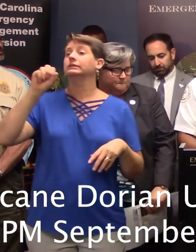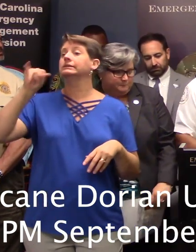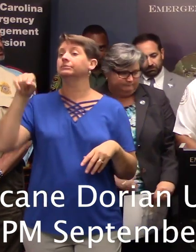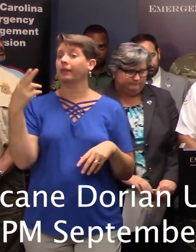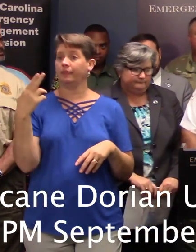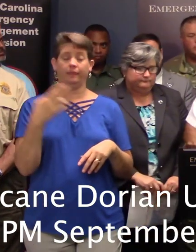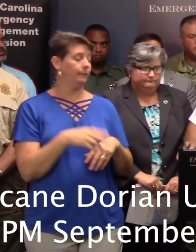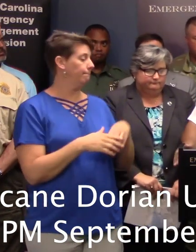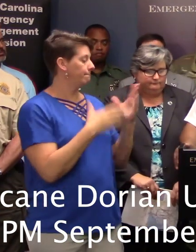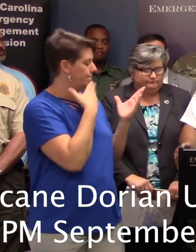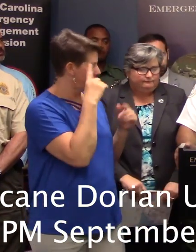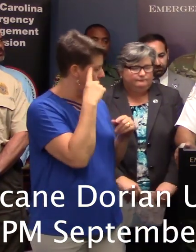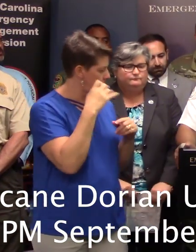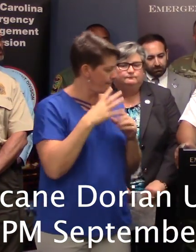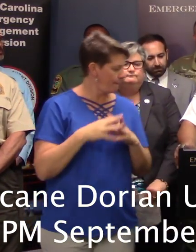Thank you, Governor.